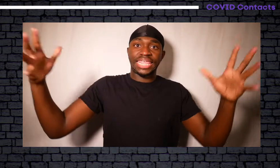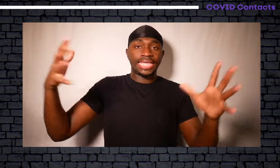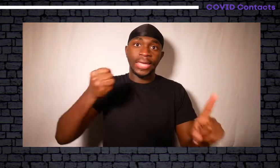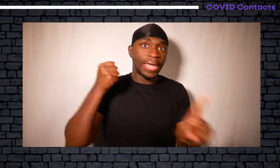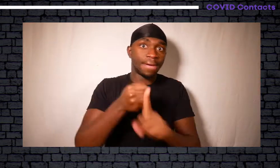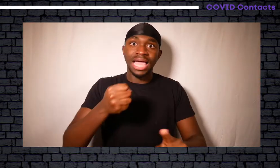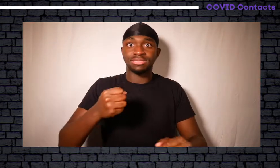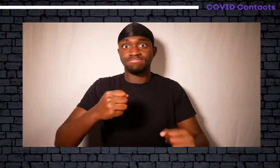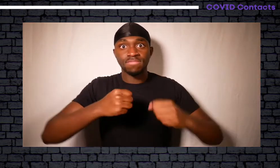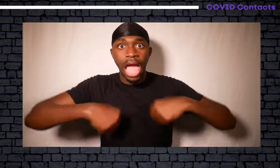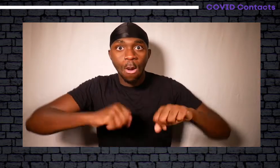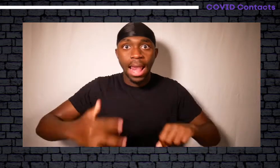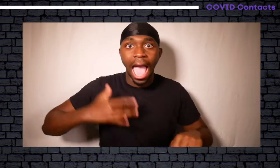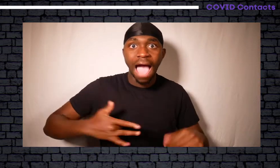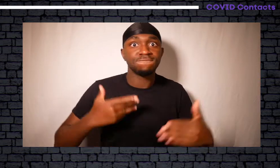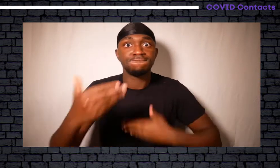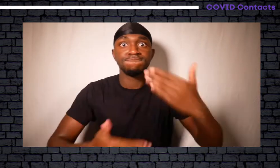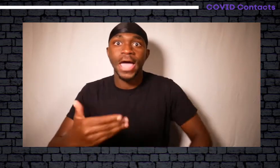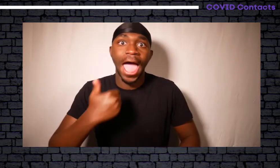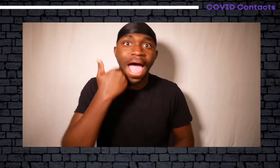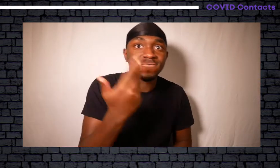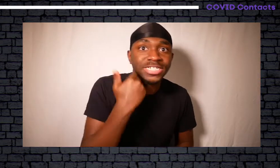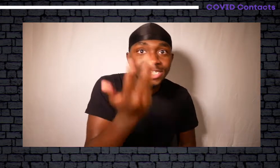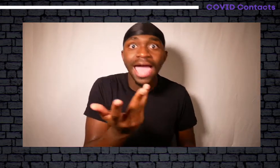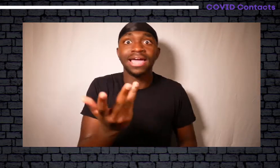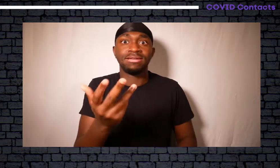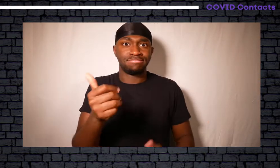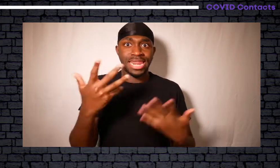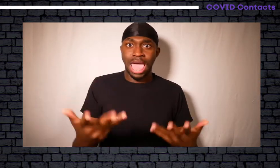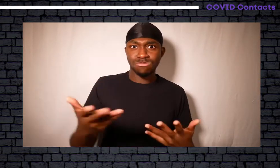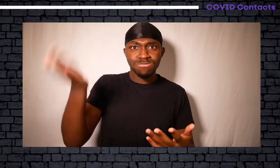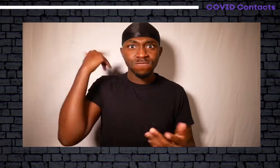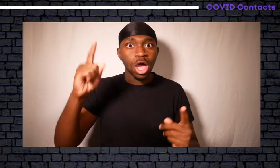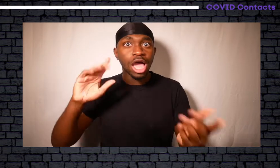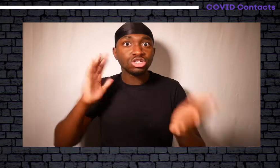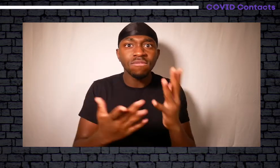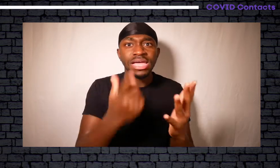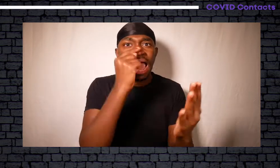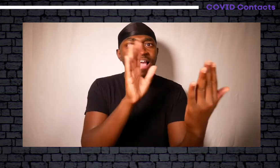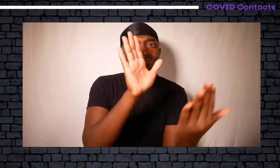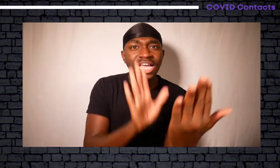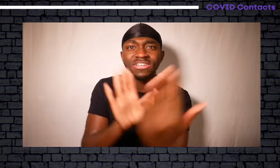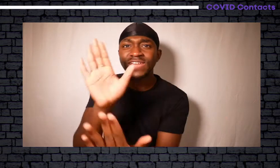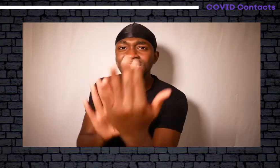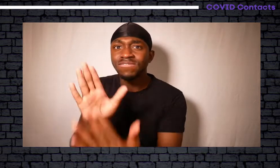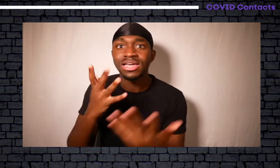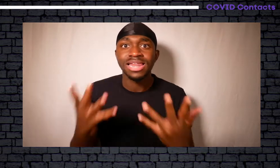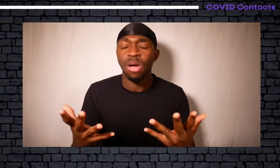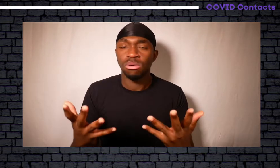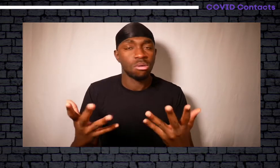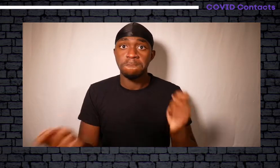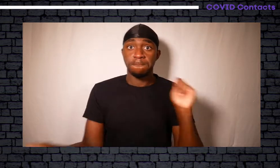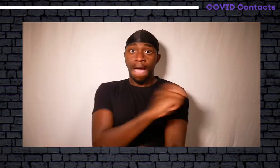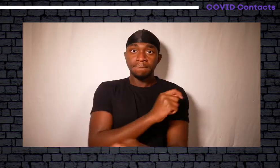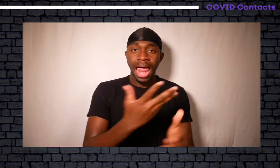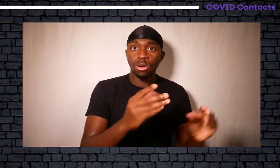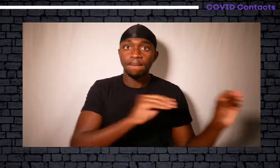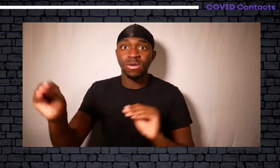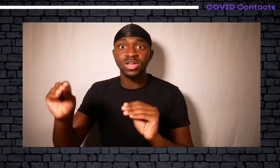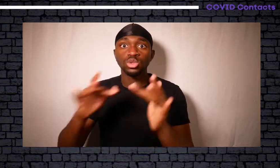We all know that COVID has been a huge disruption to our daily lives and routines and that this has been worse